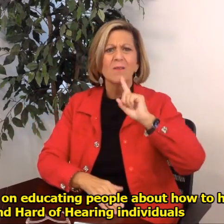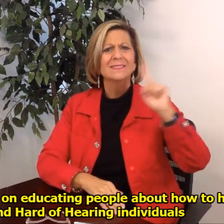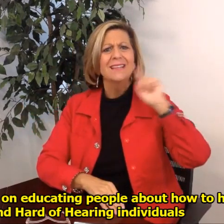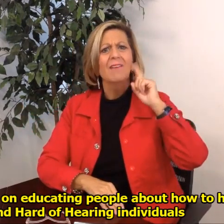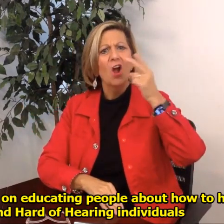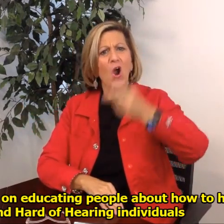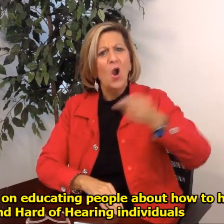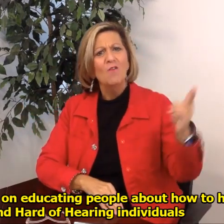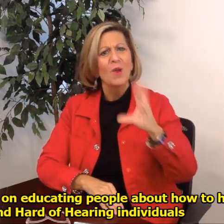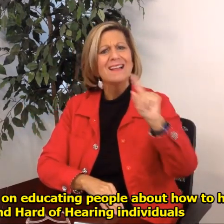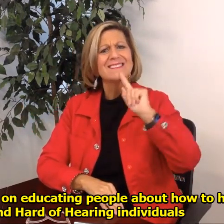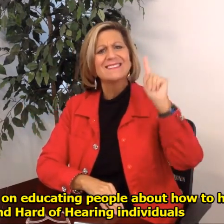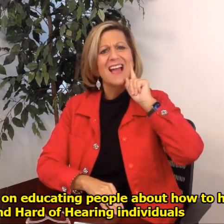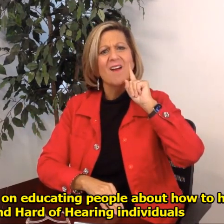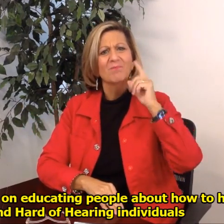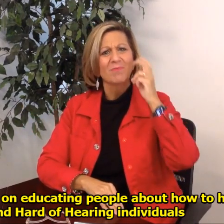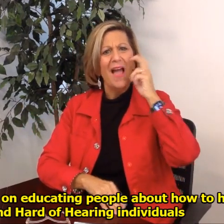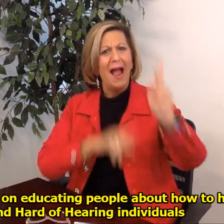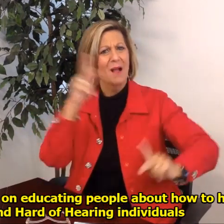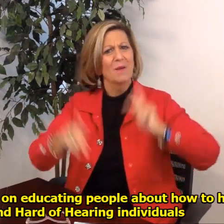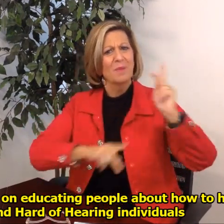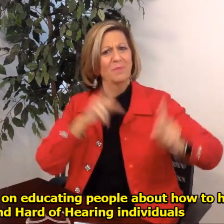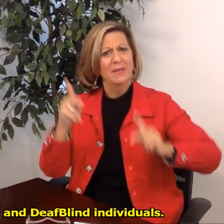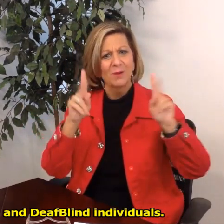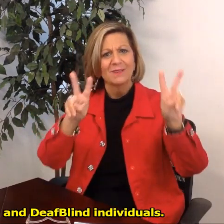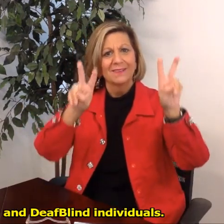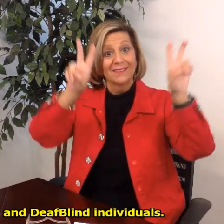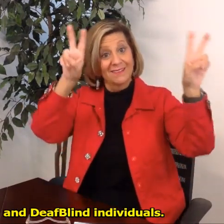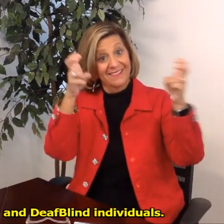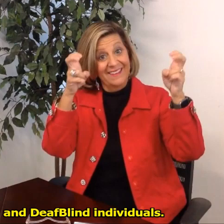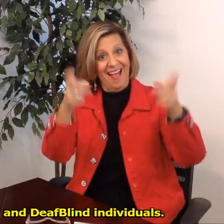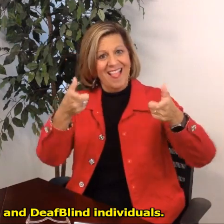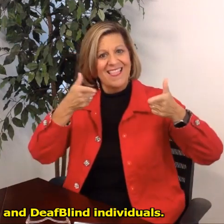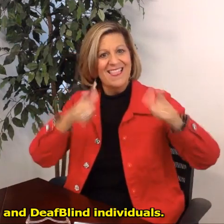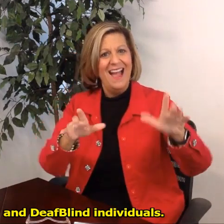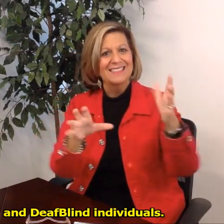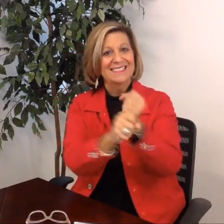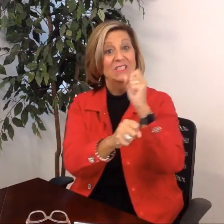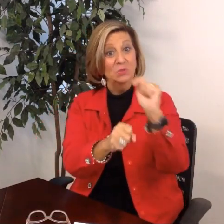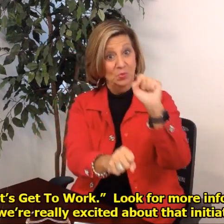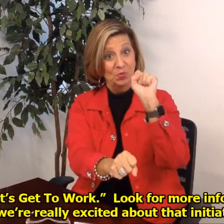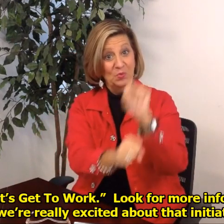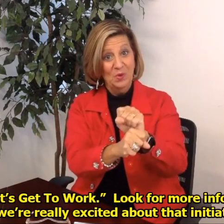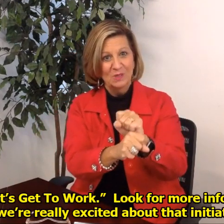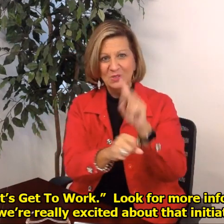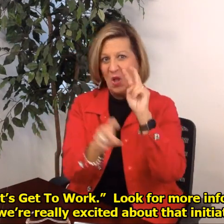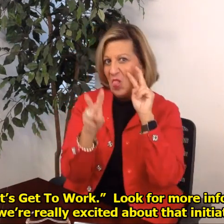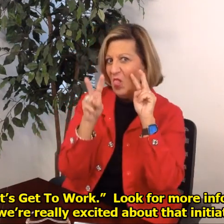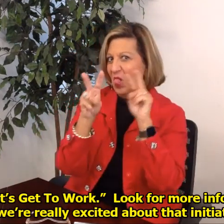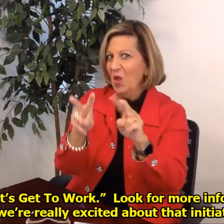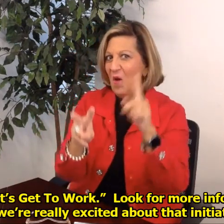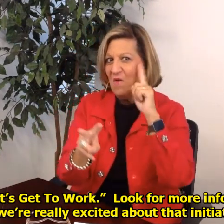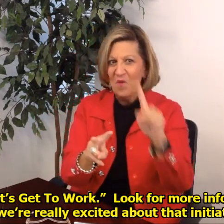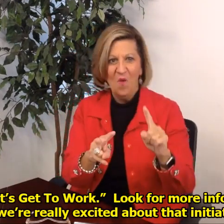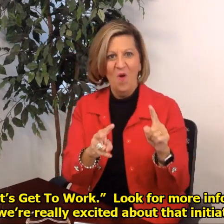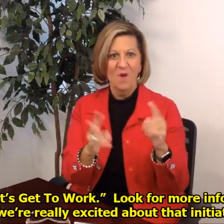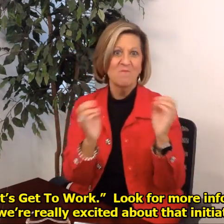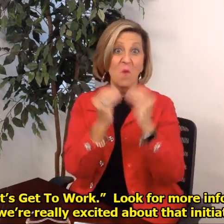how to hire deaf and hard of hearing individuals and deafblind individuals the theme is let's get to work look for